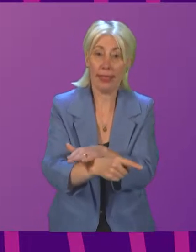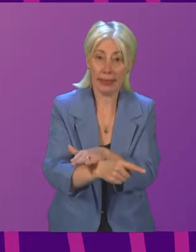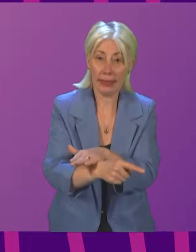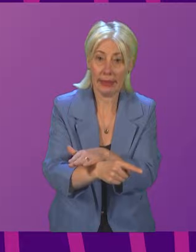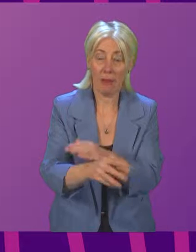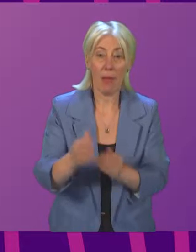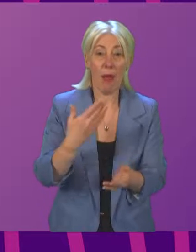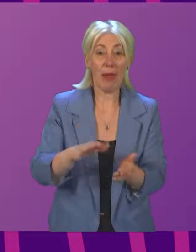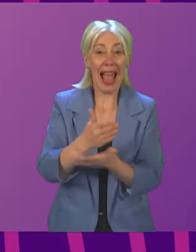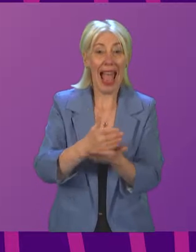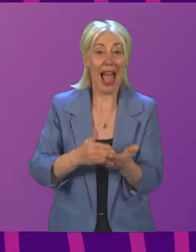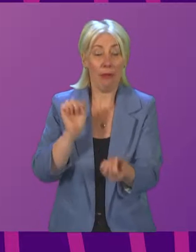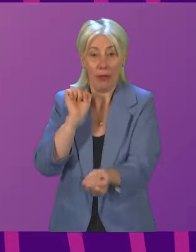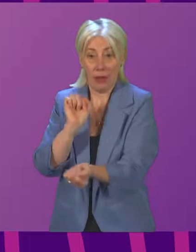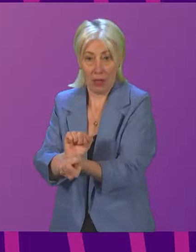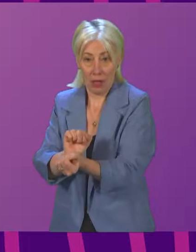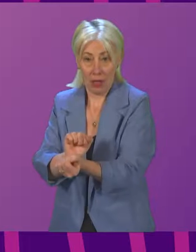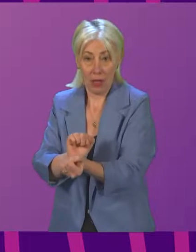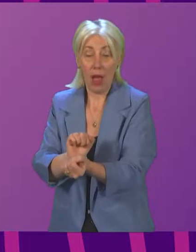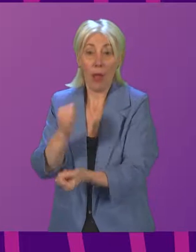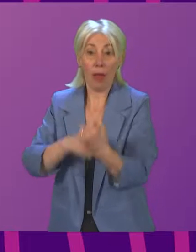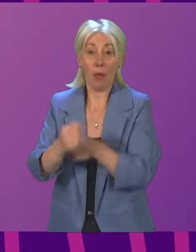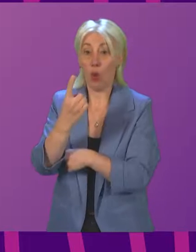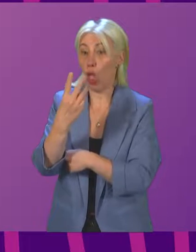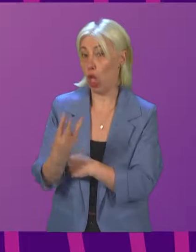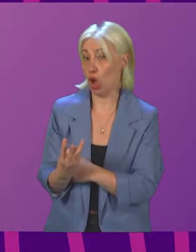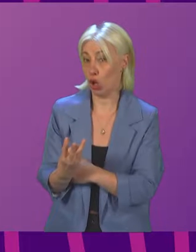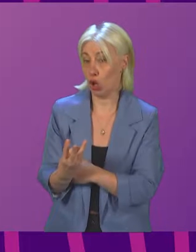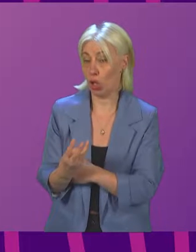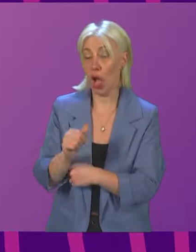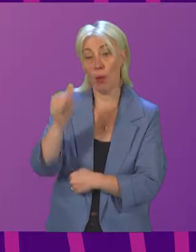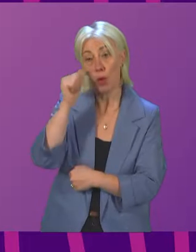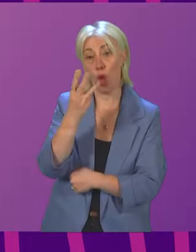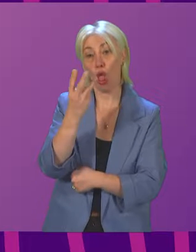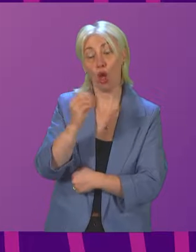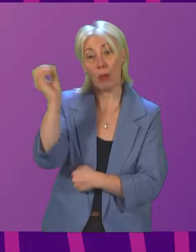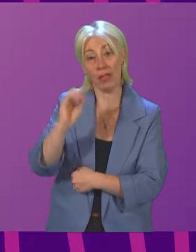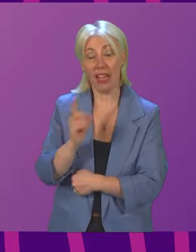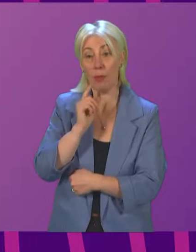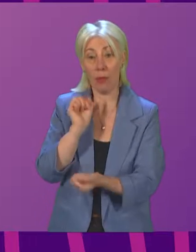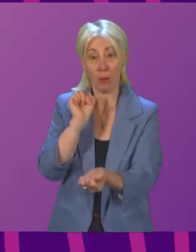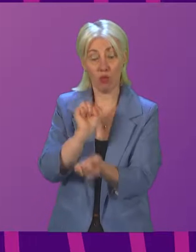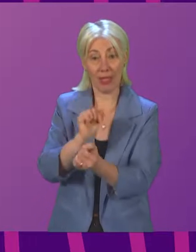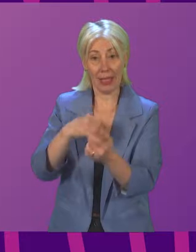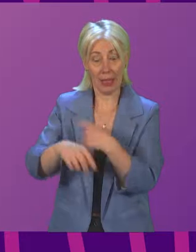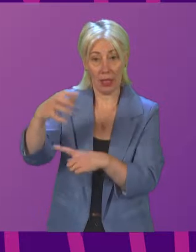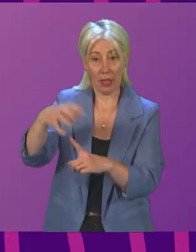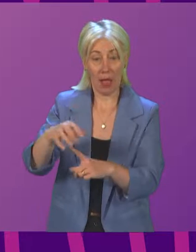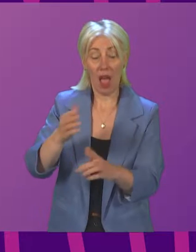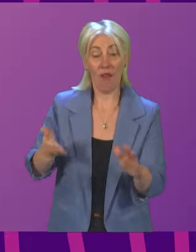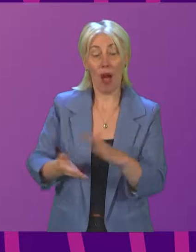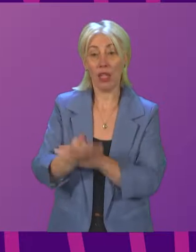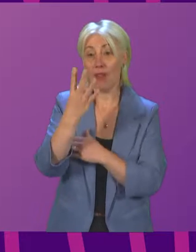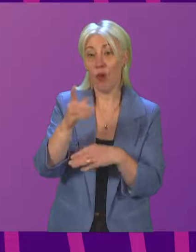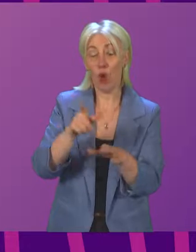served half of their sentence to just a third. But we know that 30 per cent of prisoners who receive a sentence of less than four